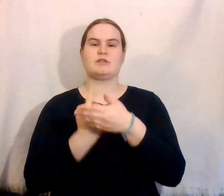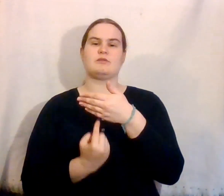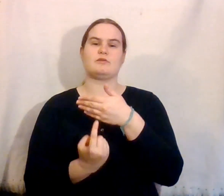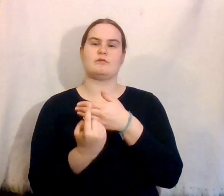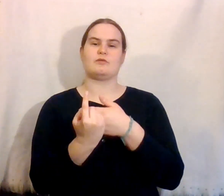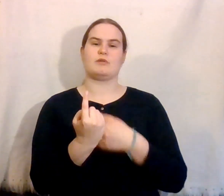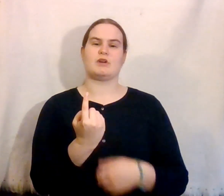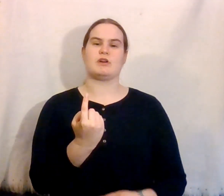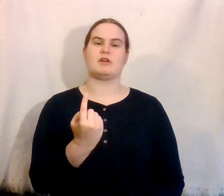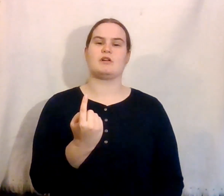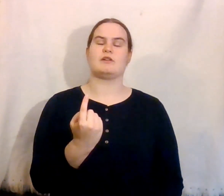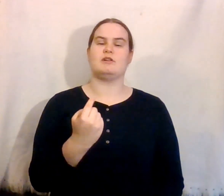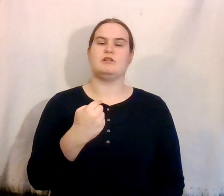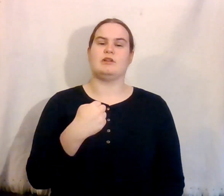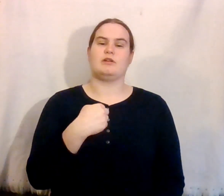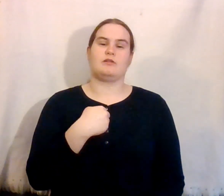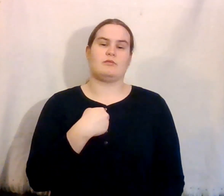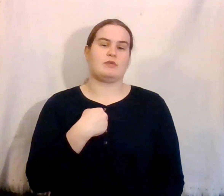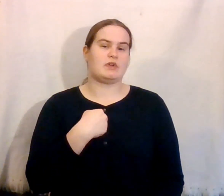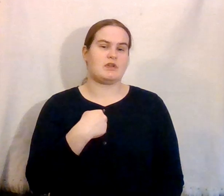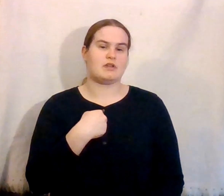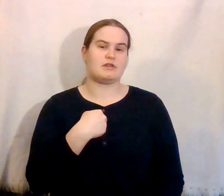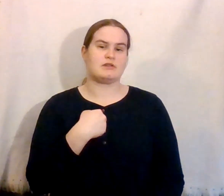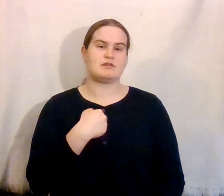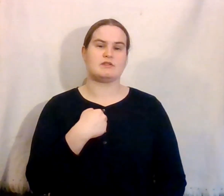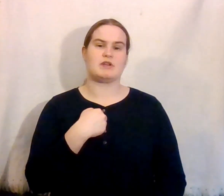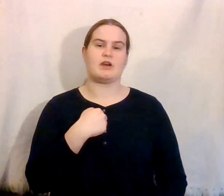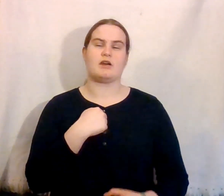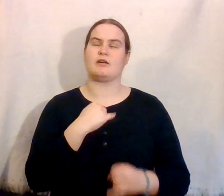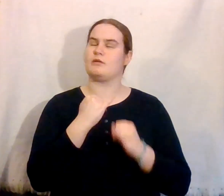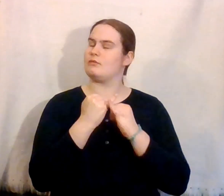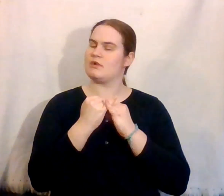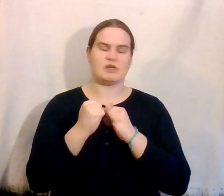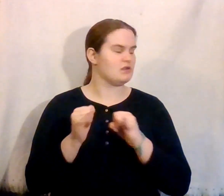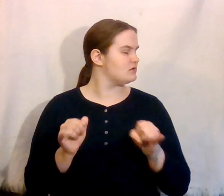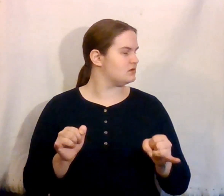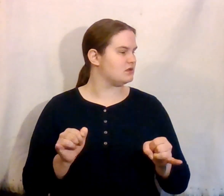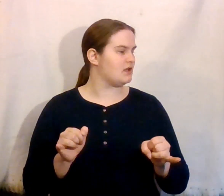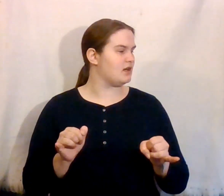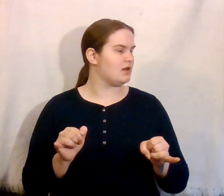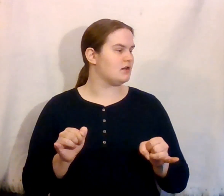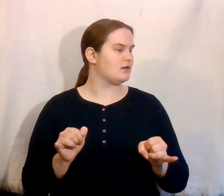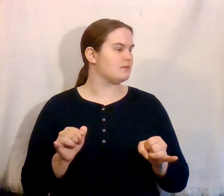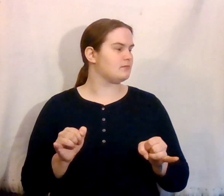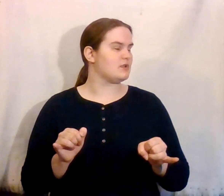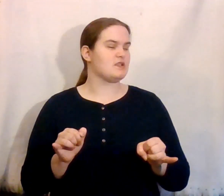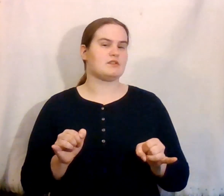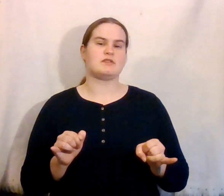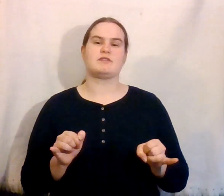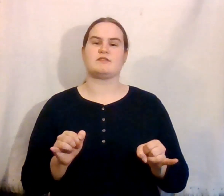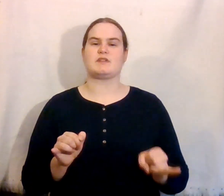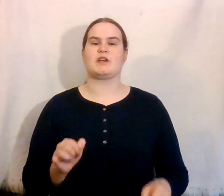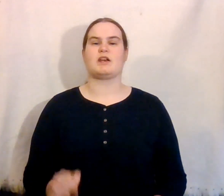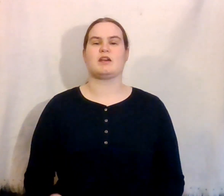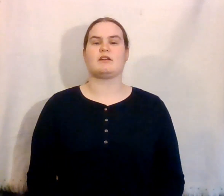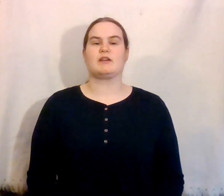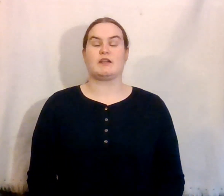you alone And I will not be shaken